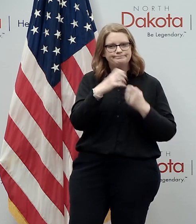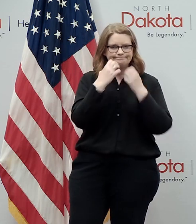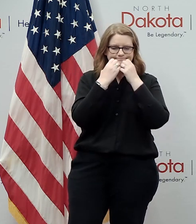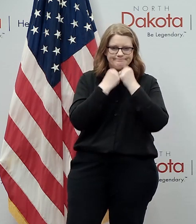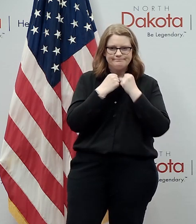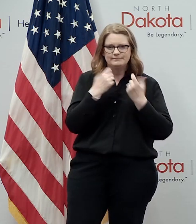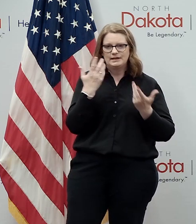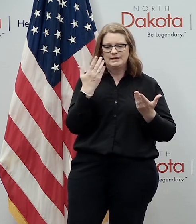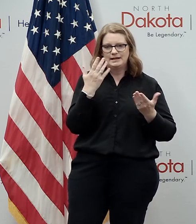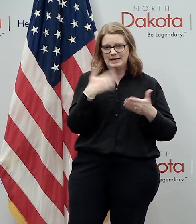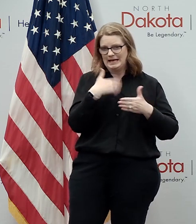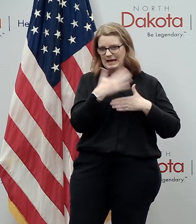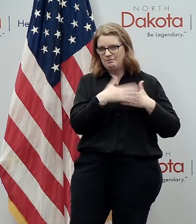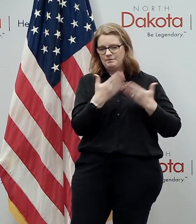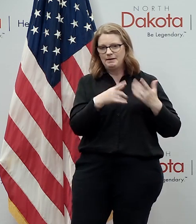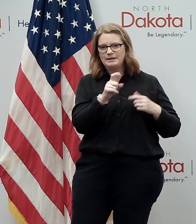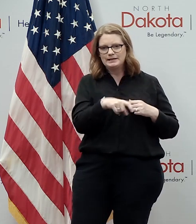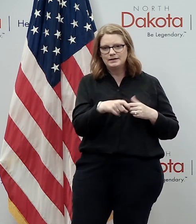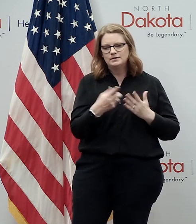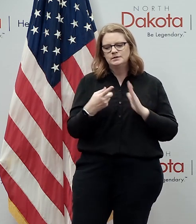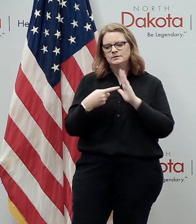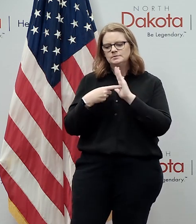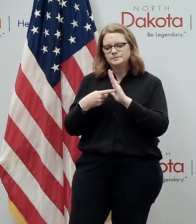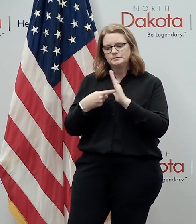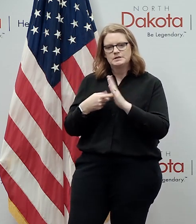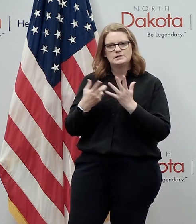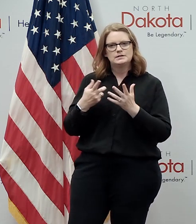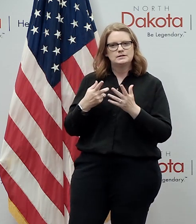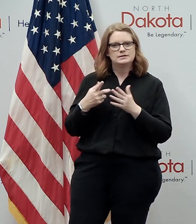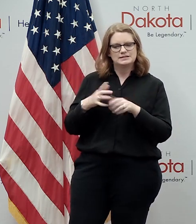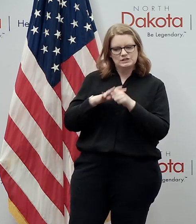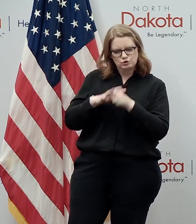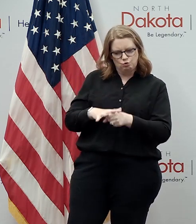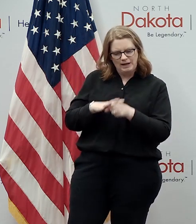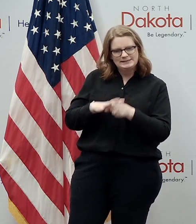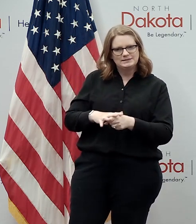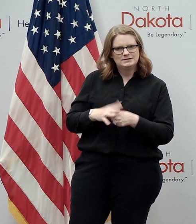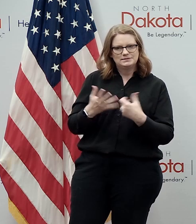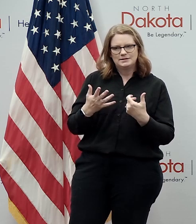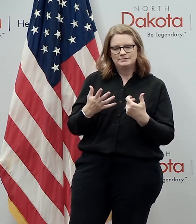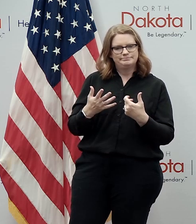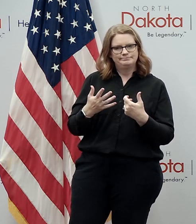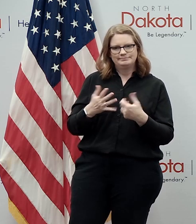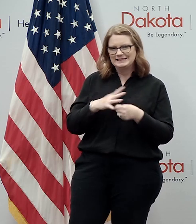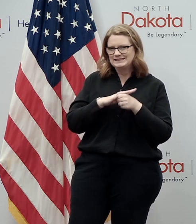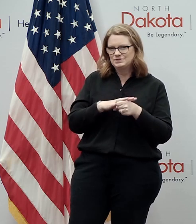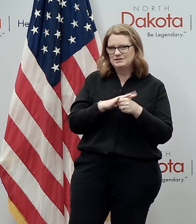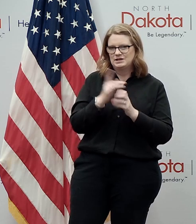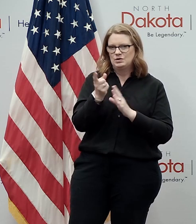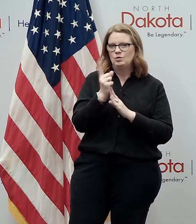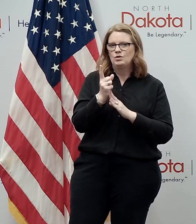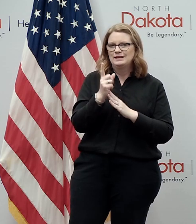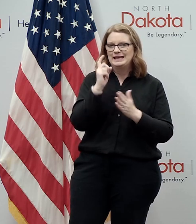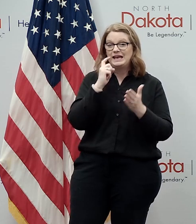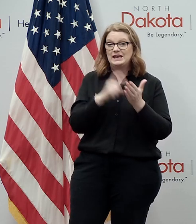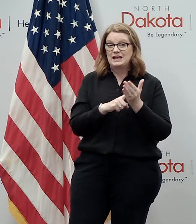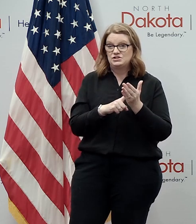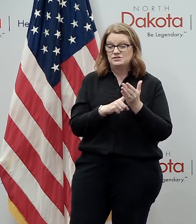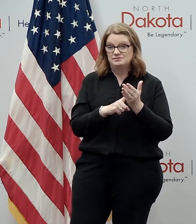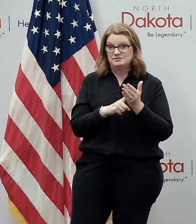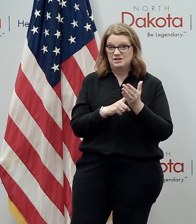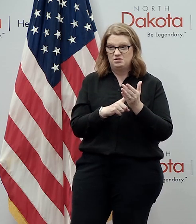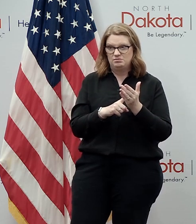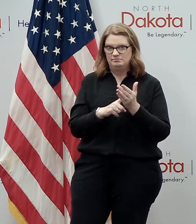-worker a neighbor may be needing and some signs and symptoms of stress because stress can be early indicators of more serious issues